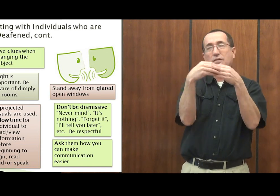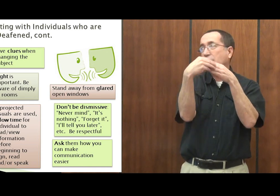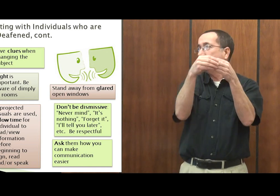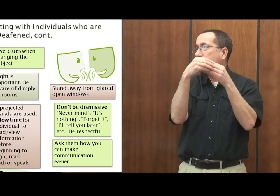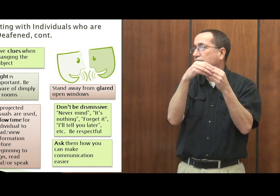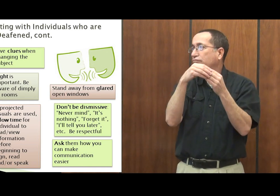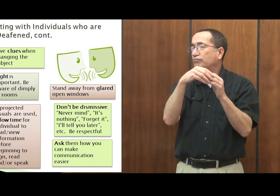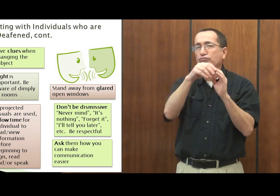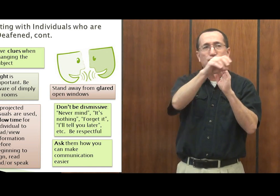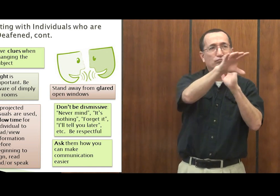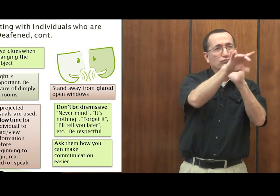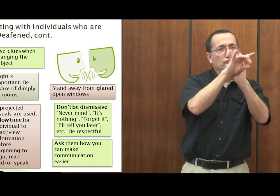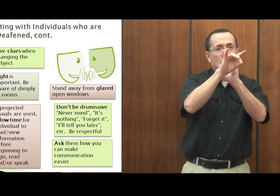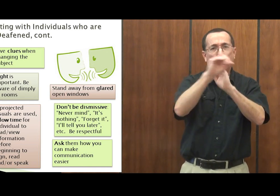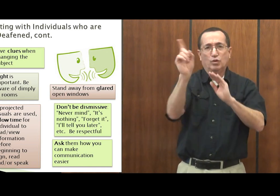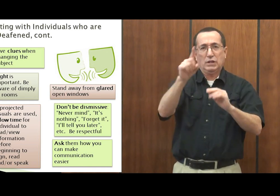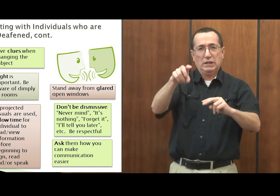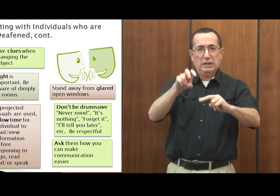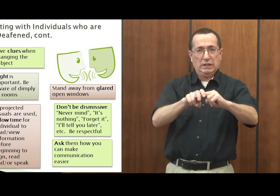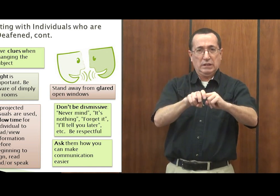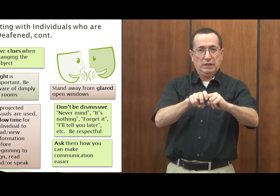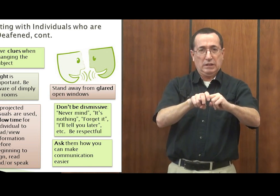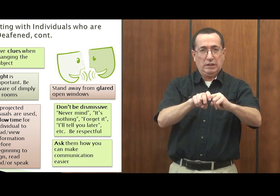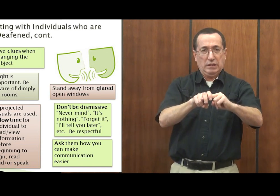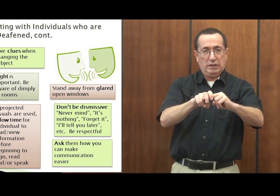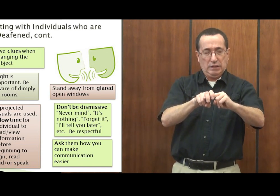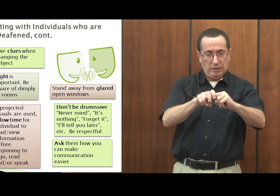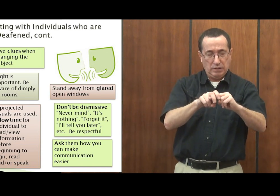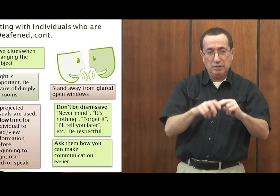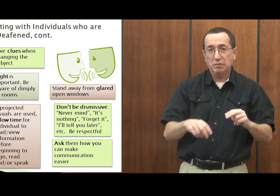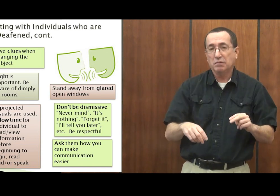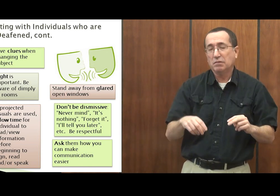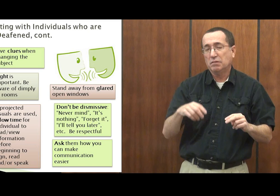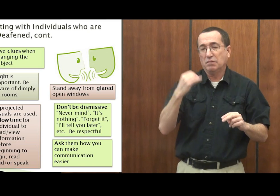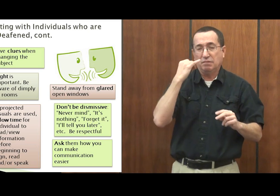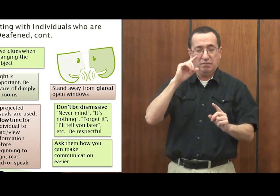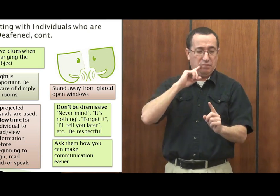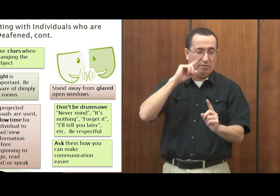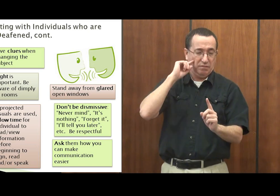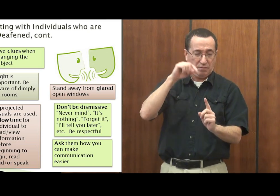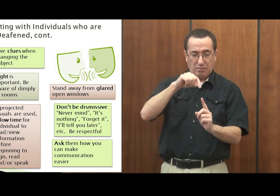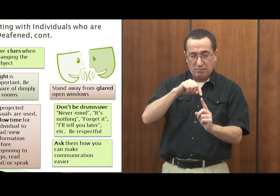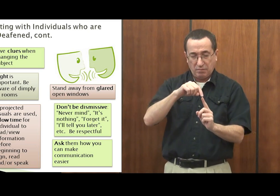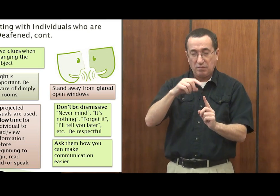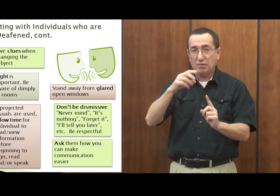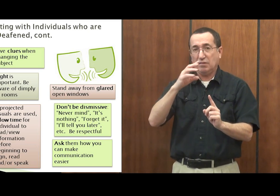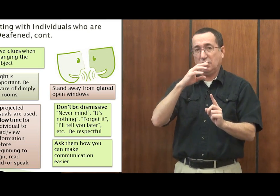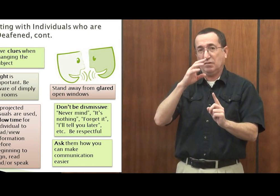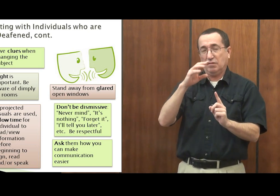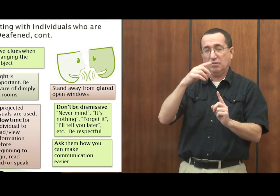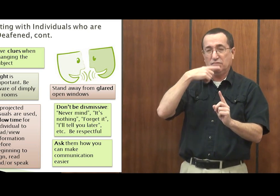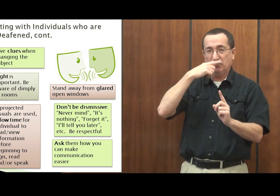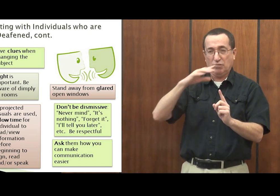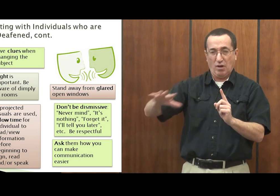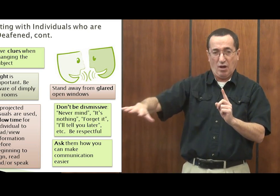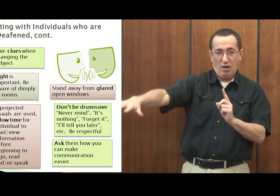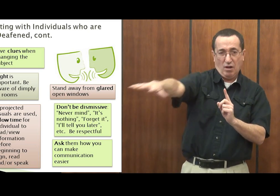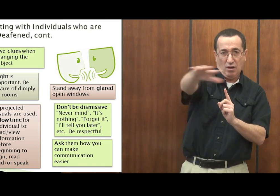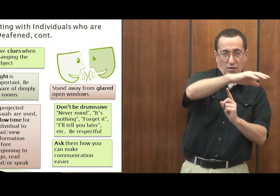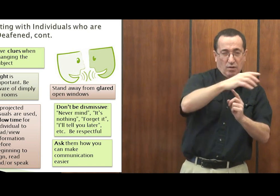Be pretty flexible on let the person sit with a hearing loss where they prefer to sit. Deaf people will, with